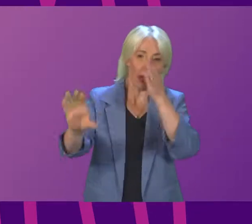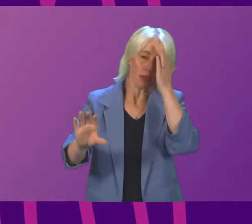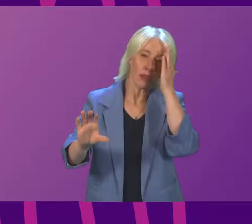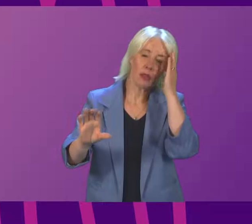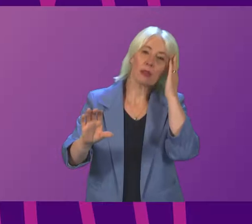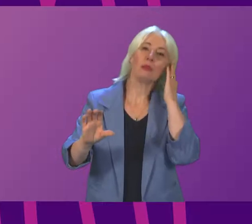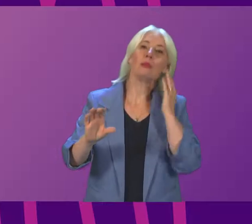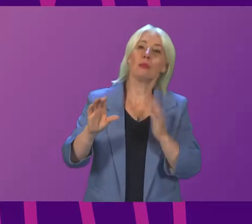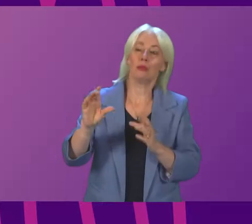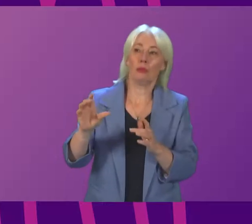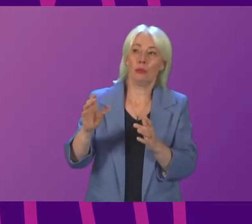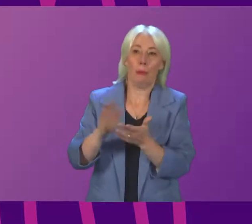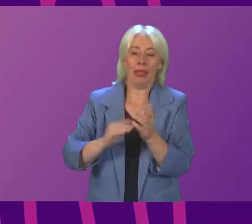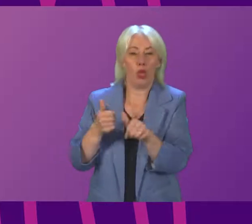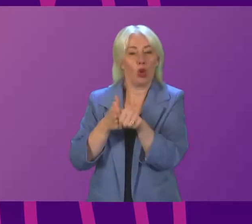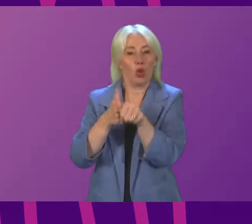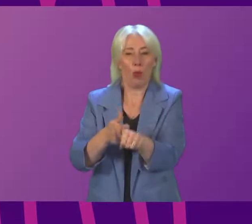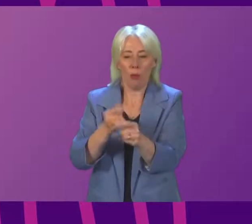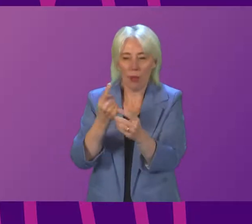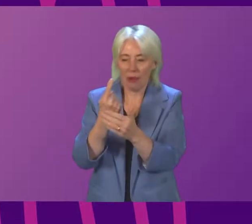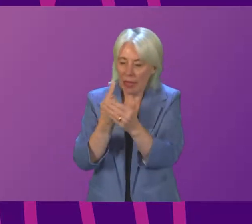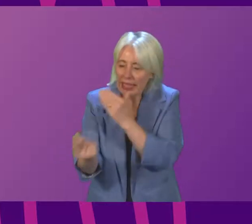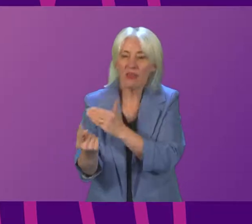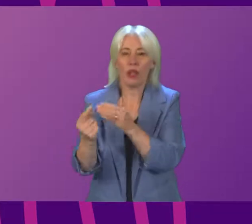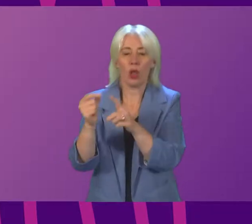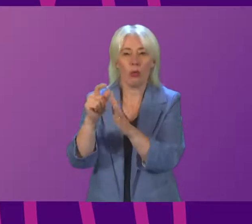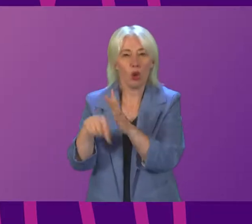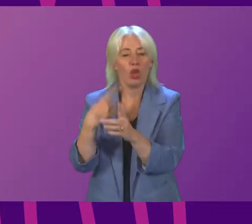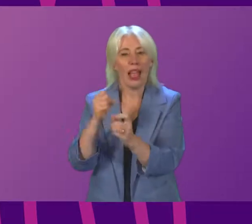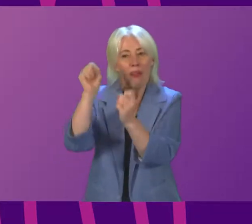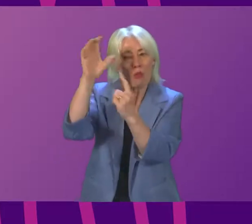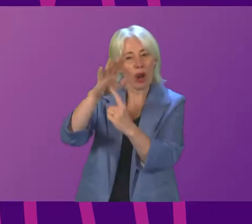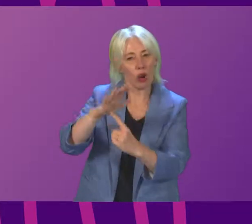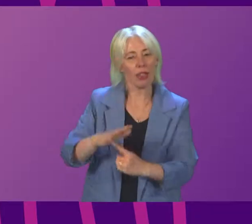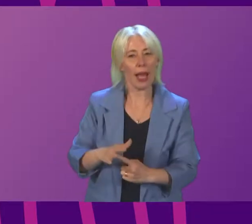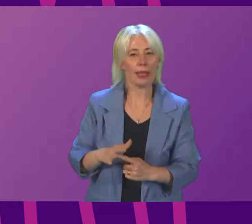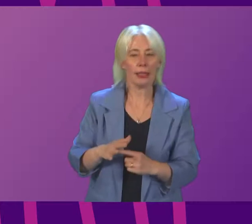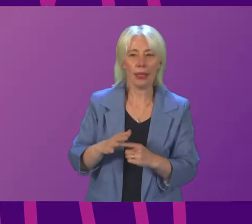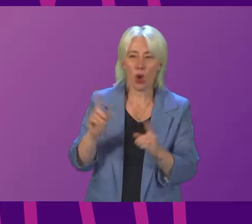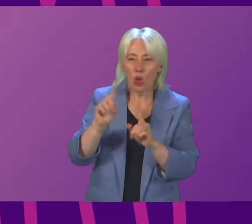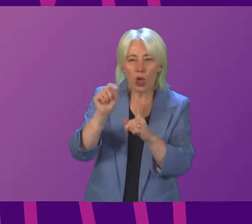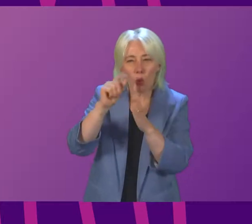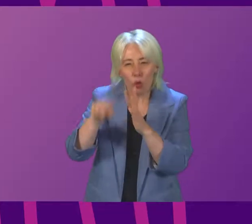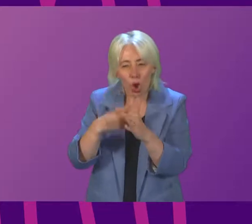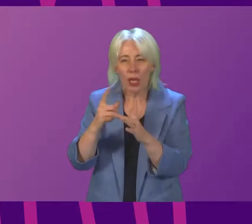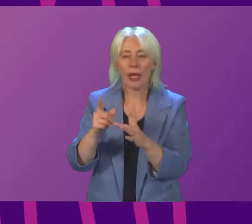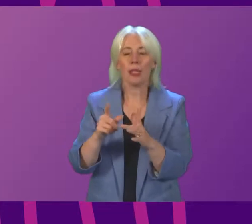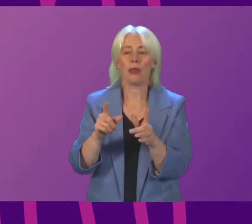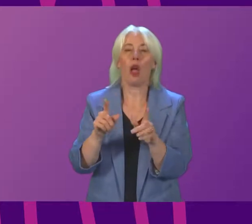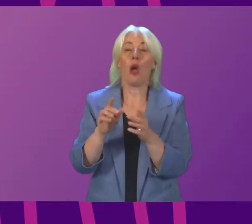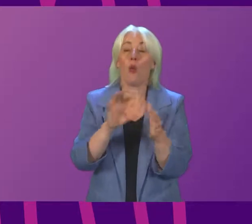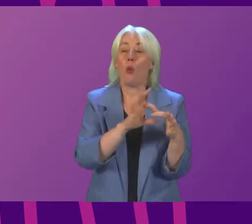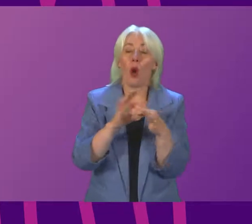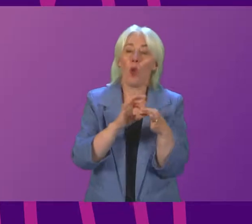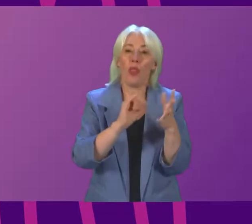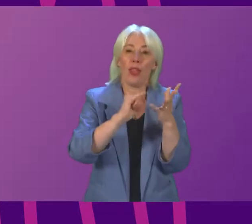funding to support individual projects, there's a prioritisation exercise undertaken involving SEPA as to